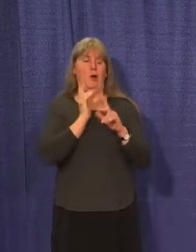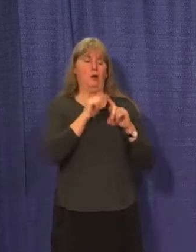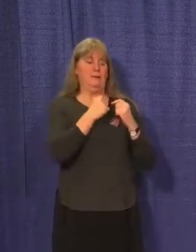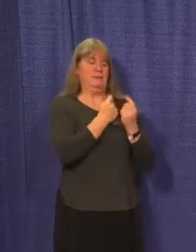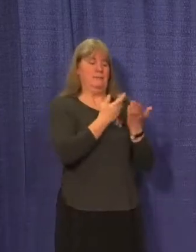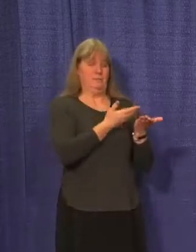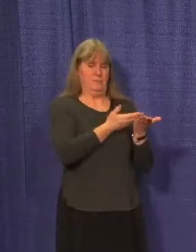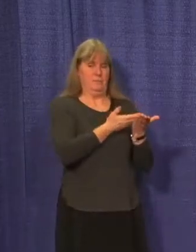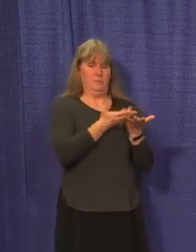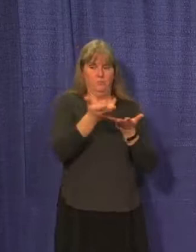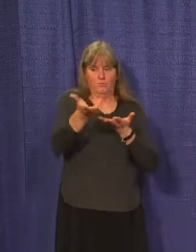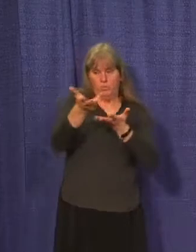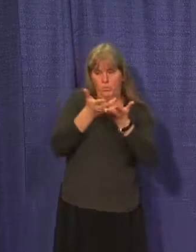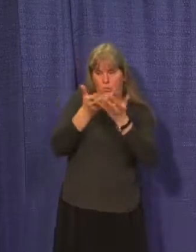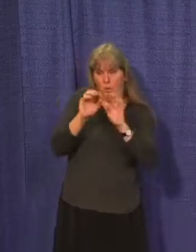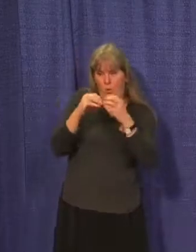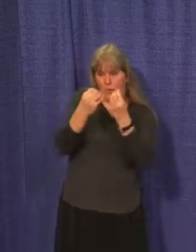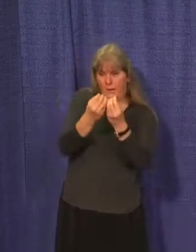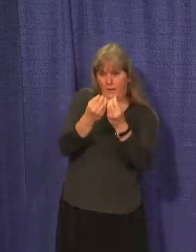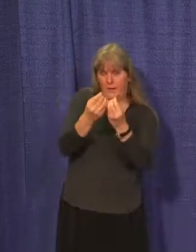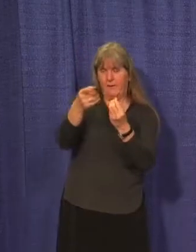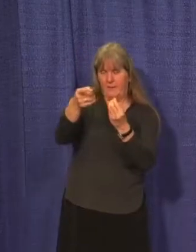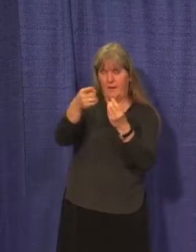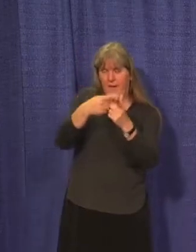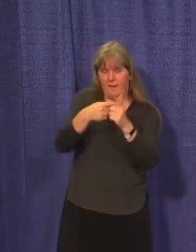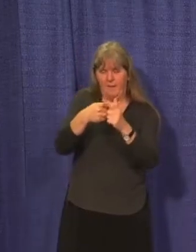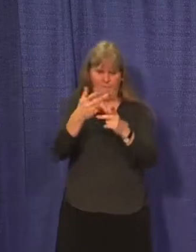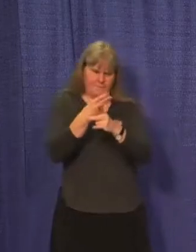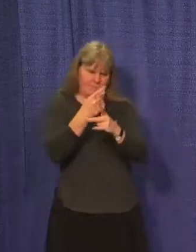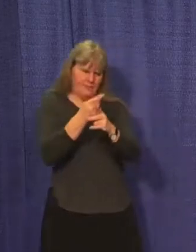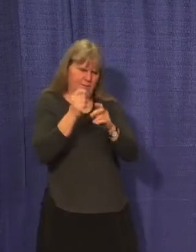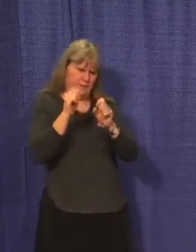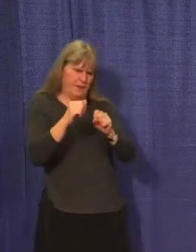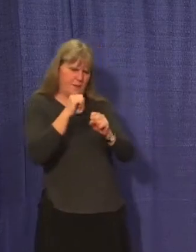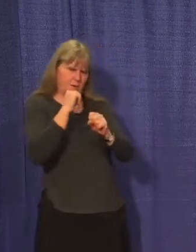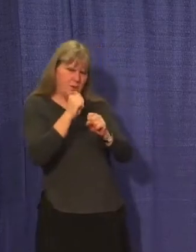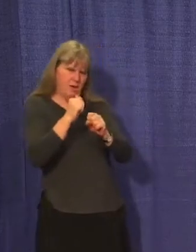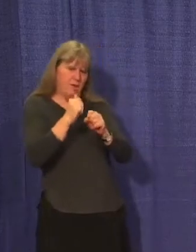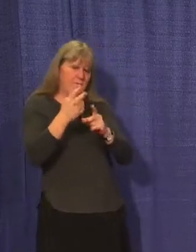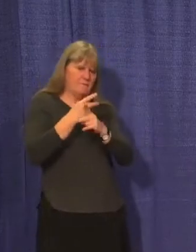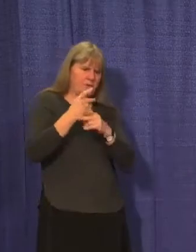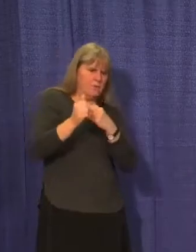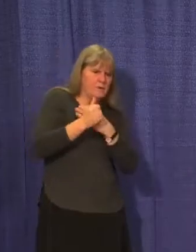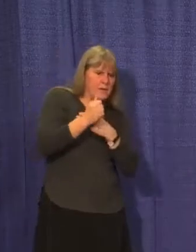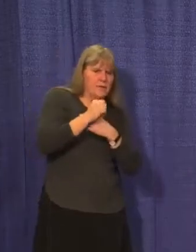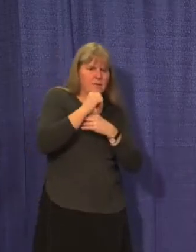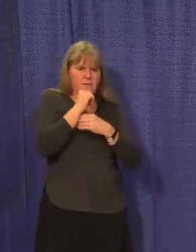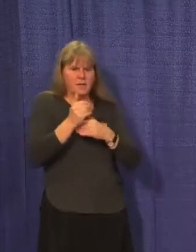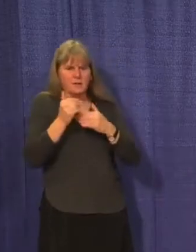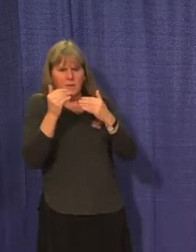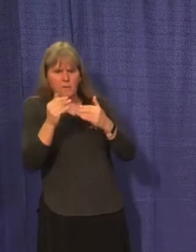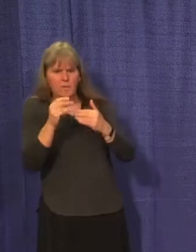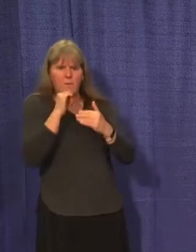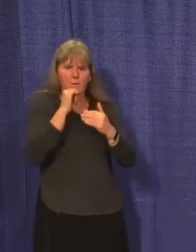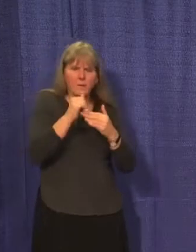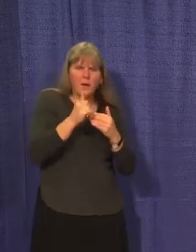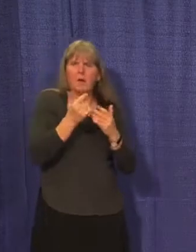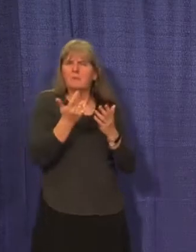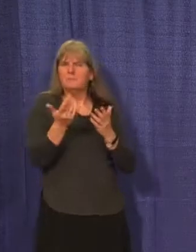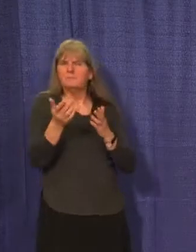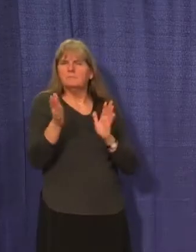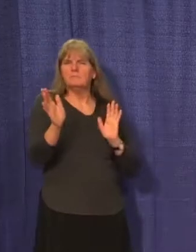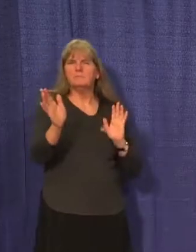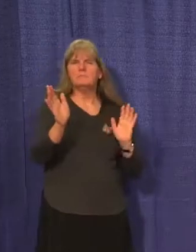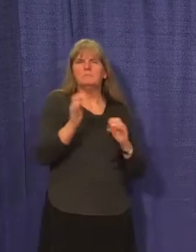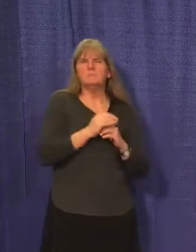work with those organizations so that they can walk through those those risks and and see whether it's feasible to mitigate those risks or not